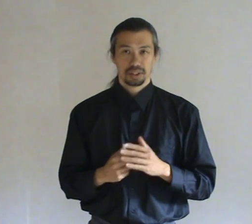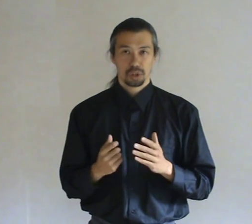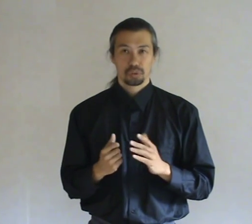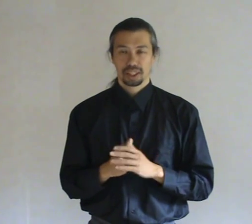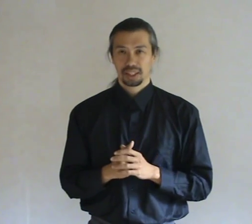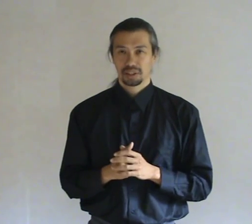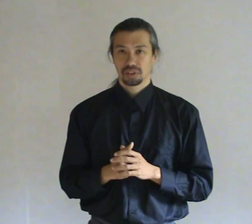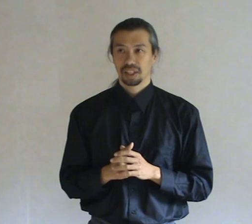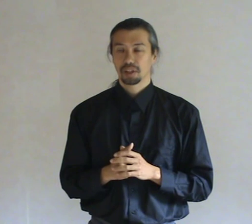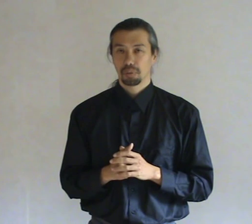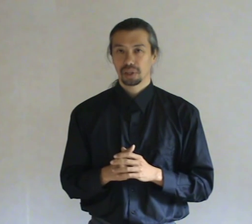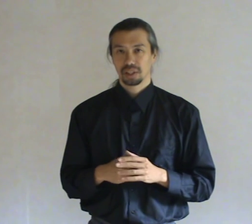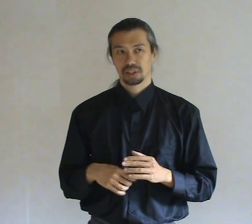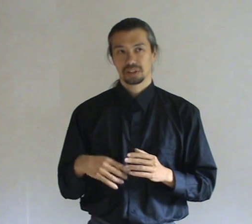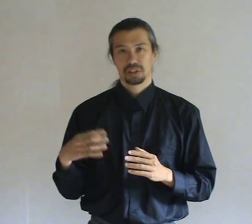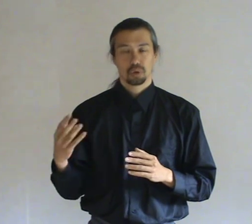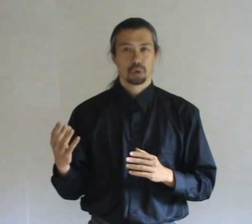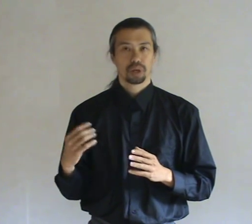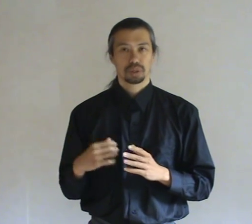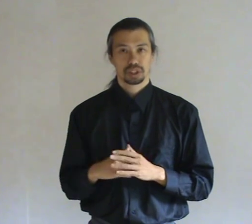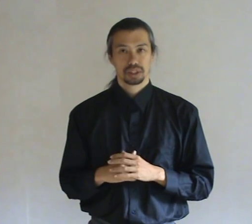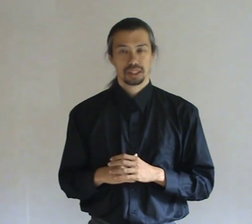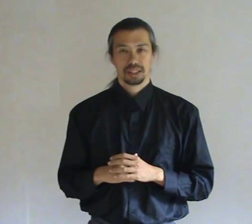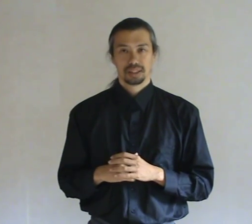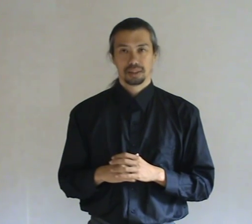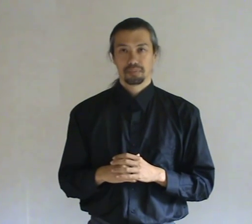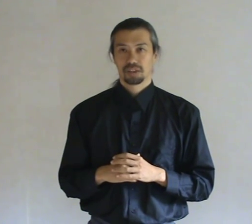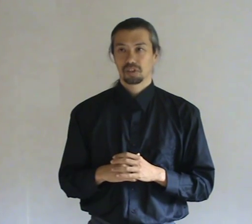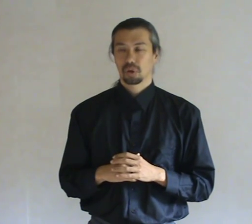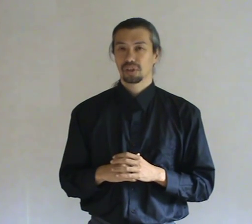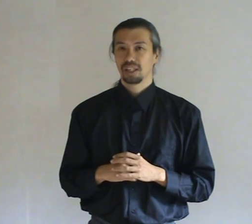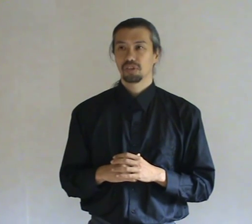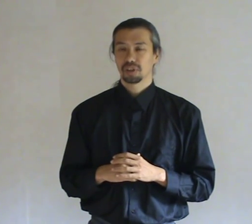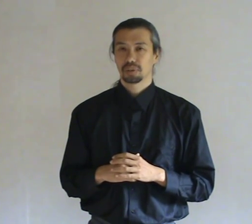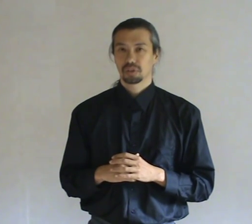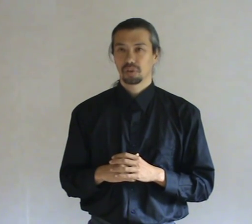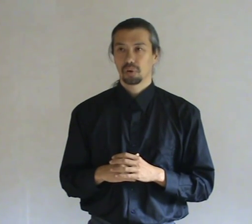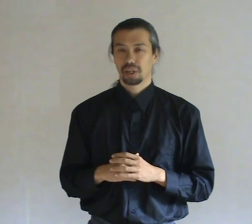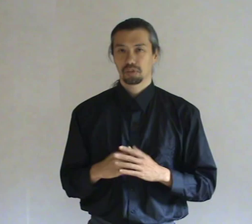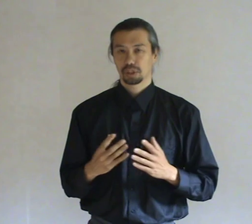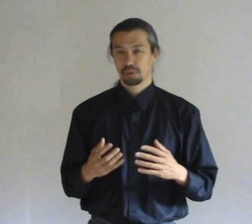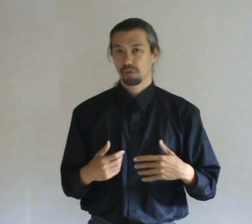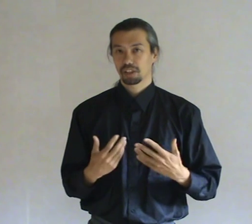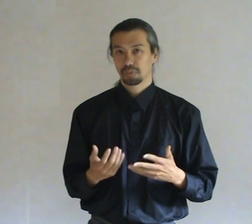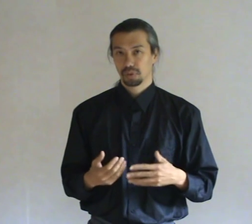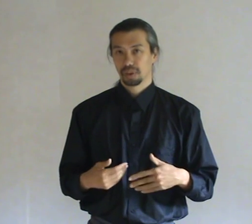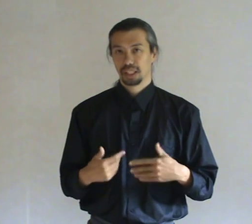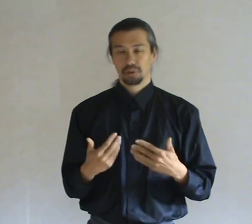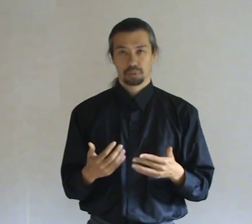Usually they are not in the body they are just in the aura which makes it a lot easier because the aura is much more flexible and will